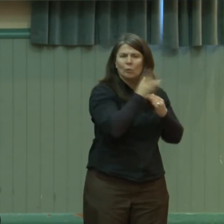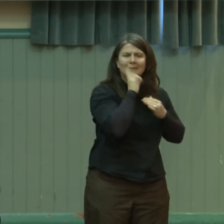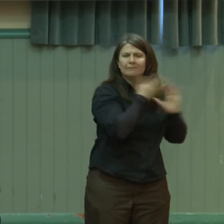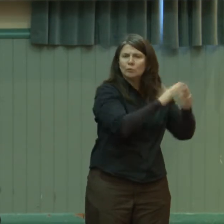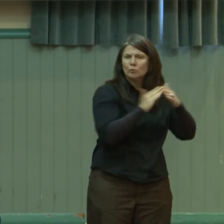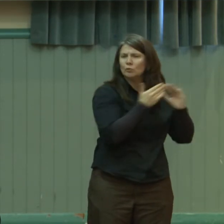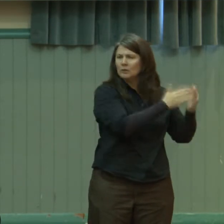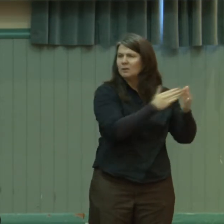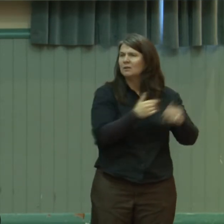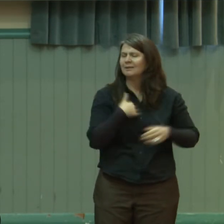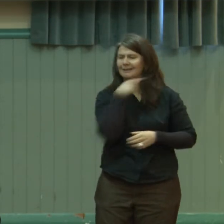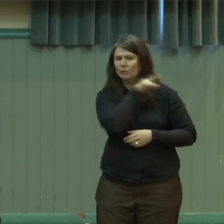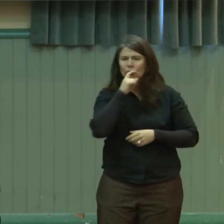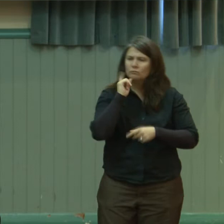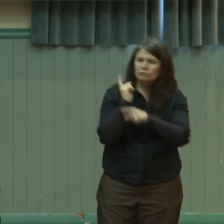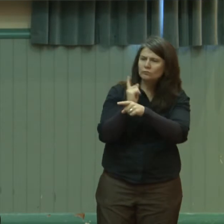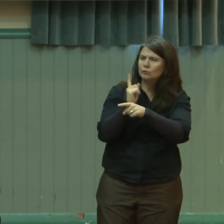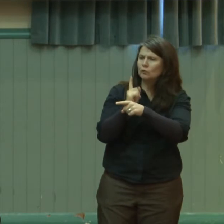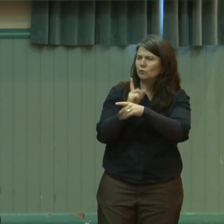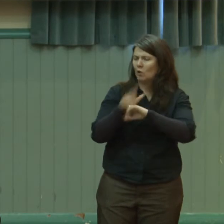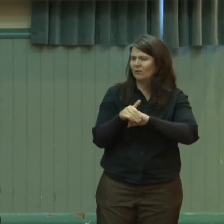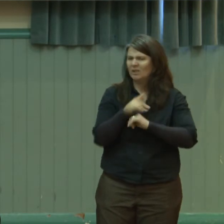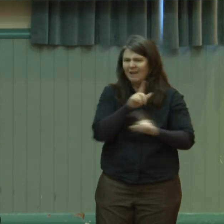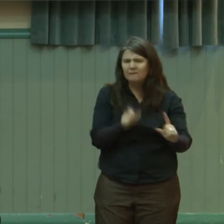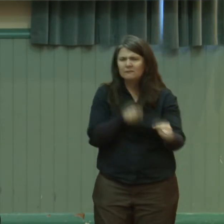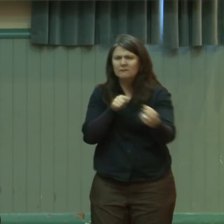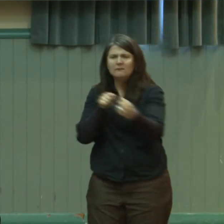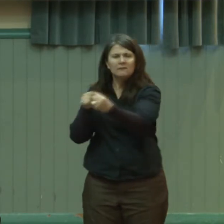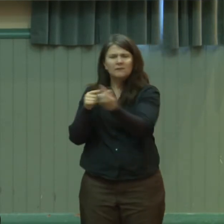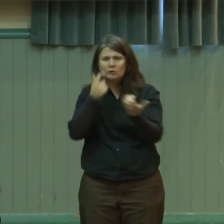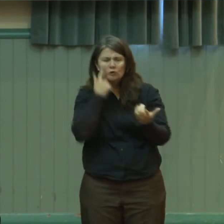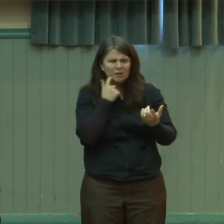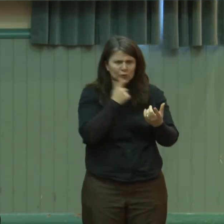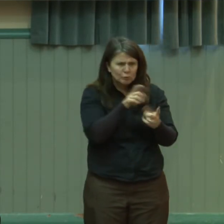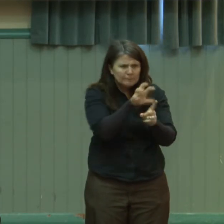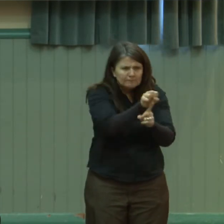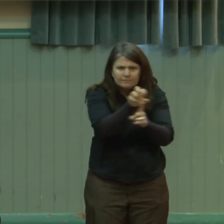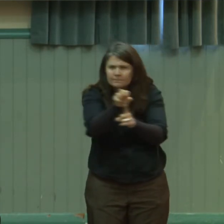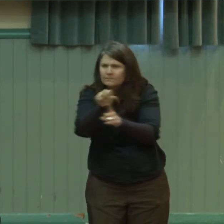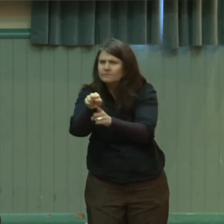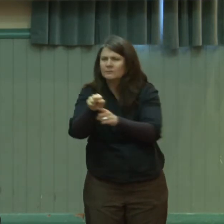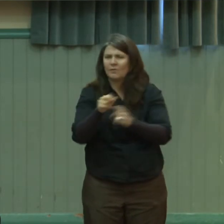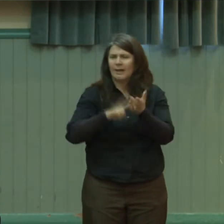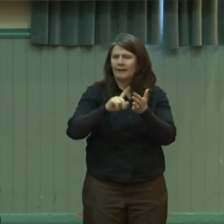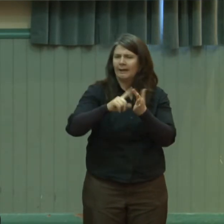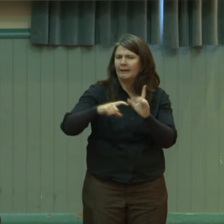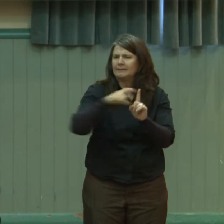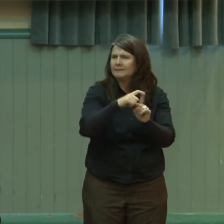struggles I've had in identifying the need, in getting the bureaucratic system